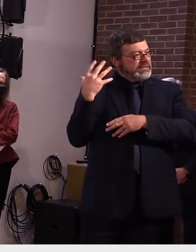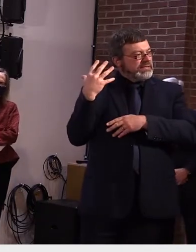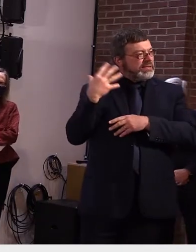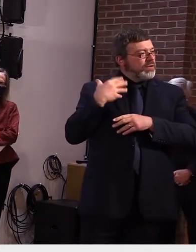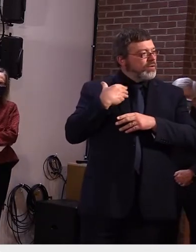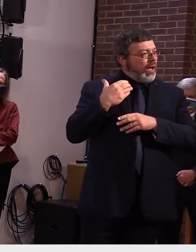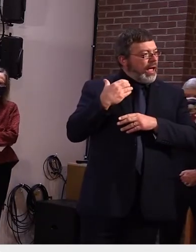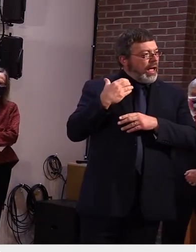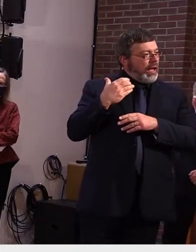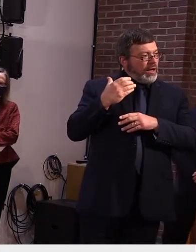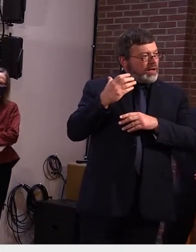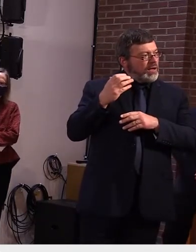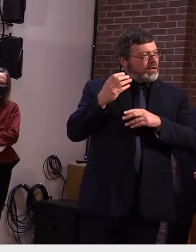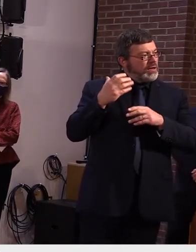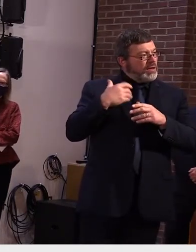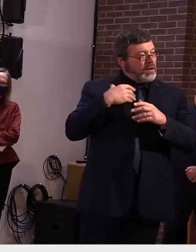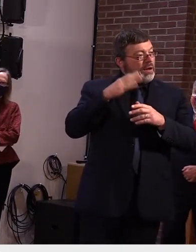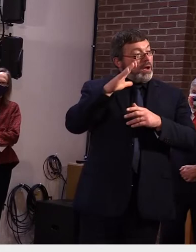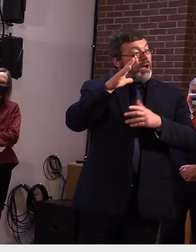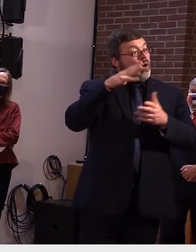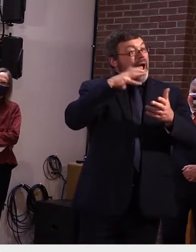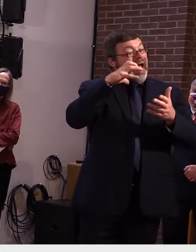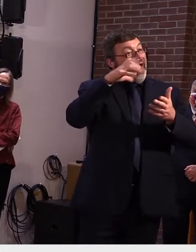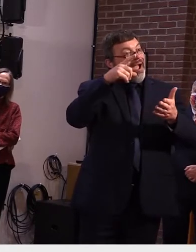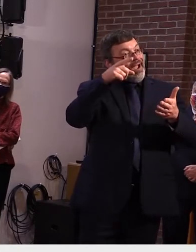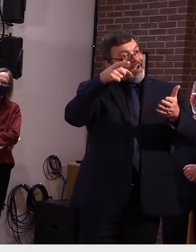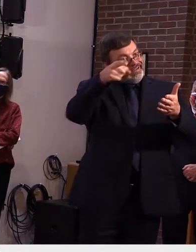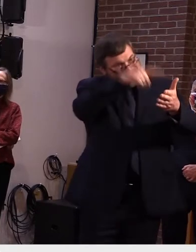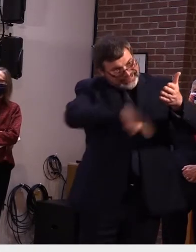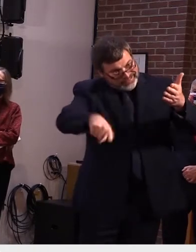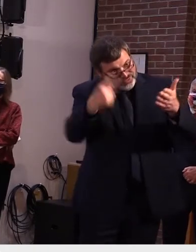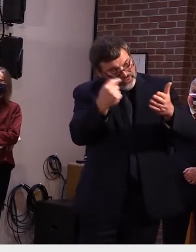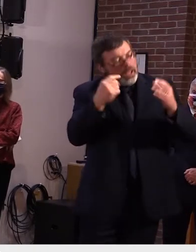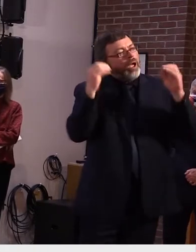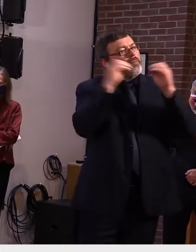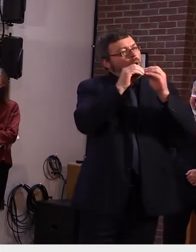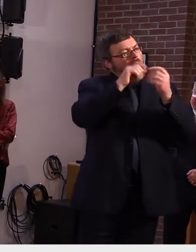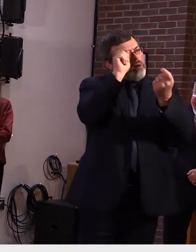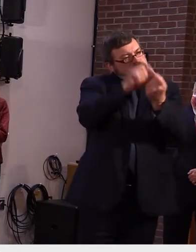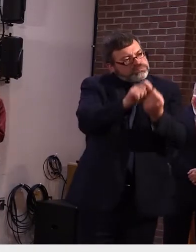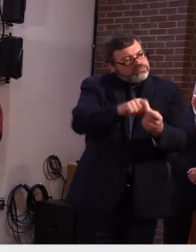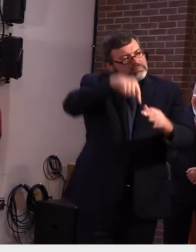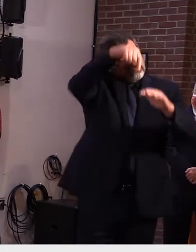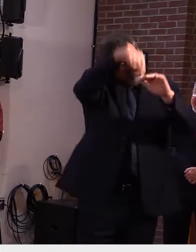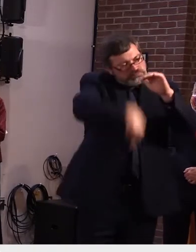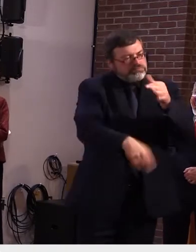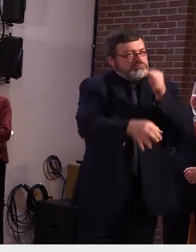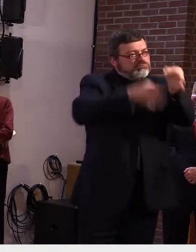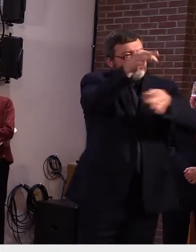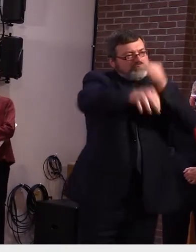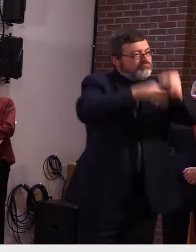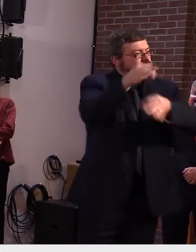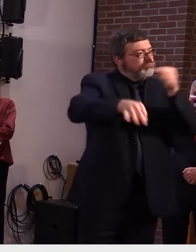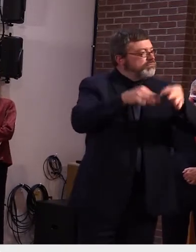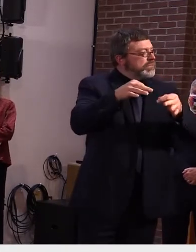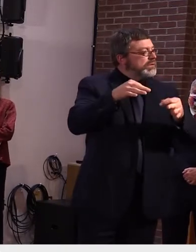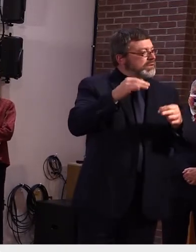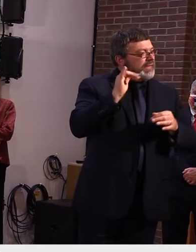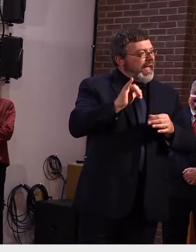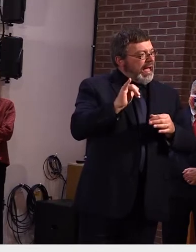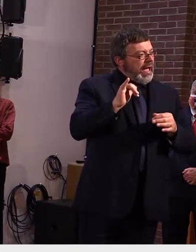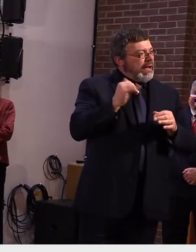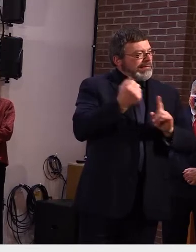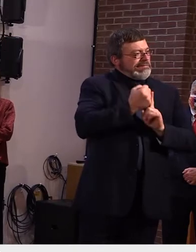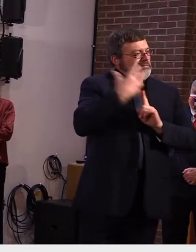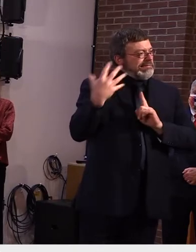commissioner p-check this morning about showing the mobility mobility data um on tuesday um as in